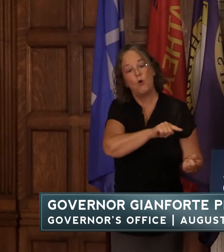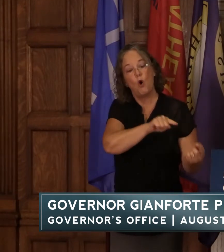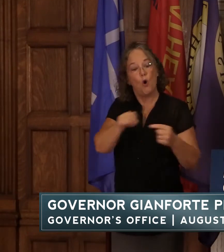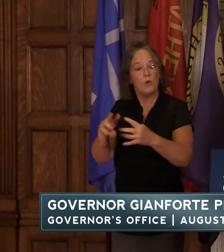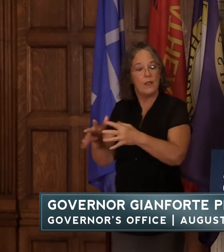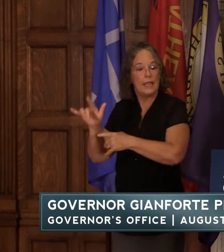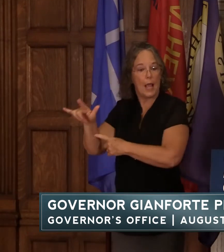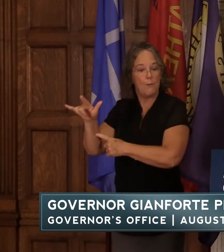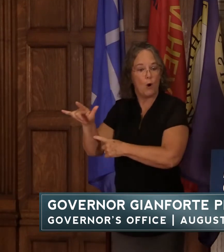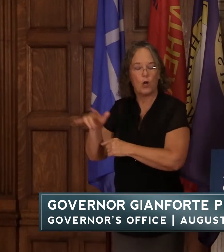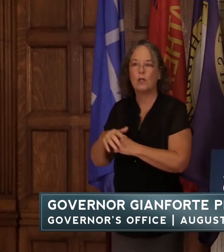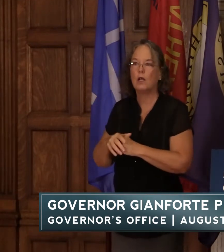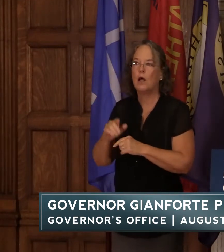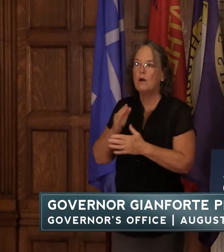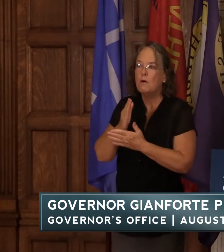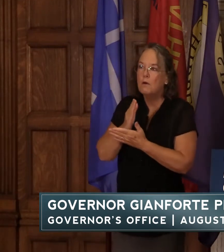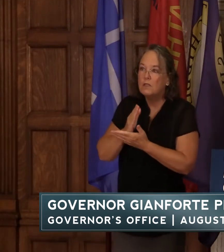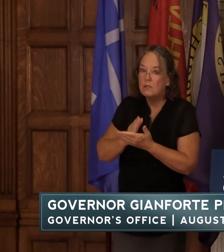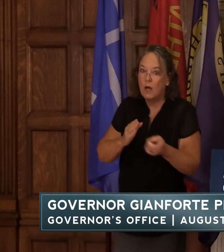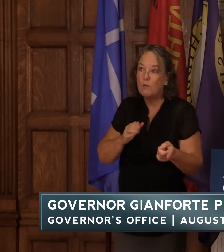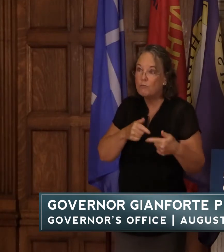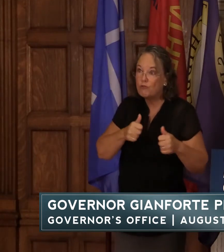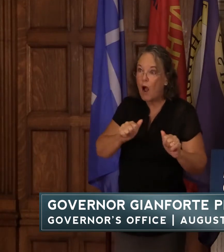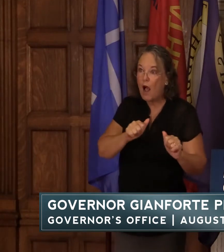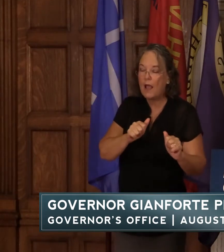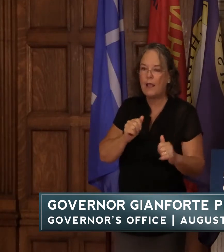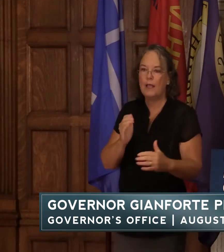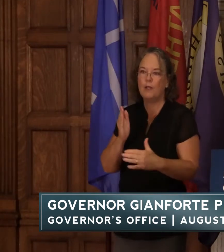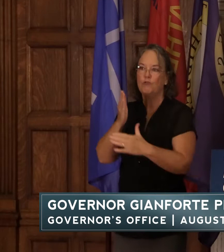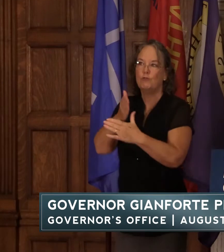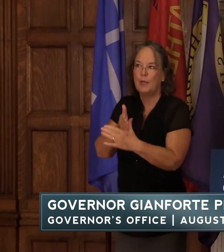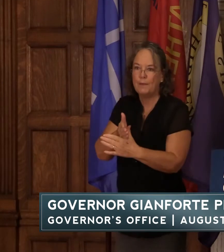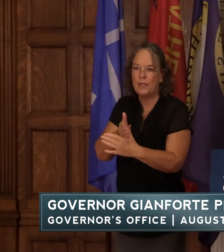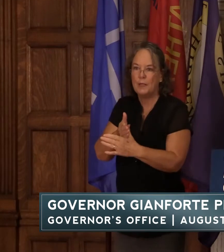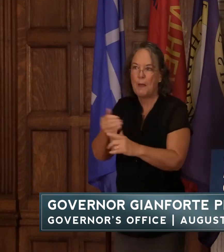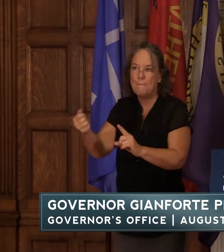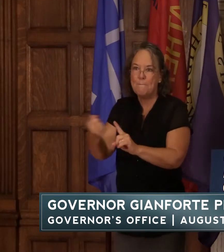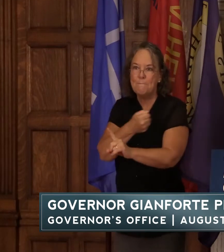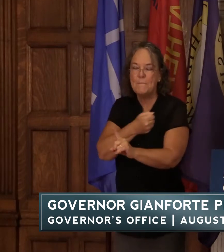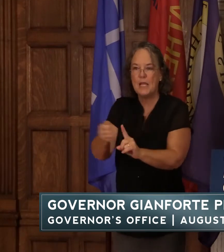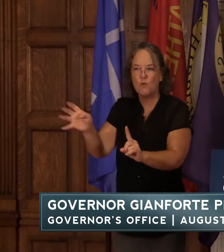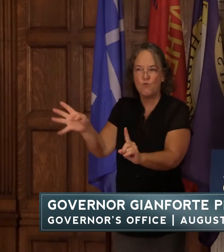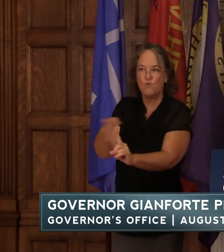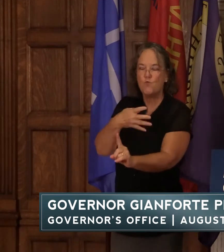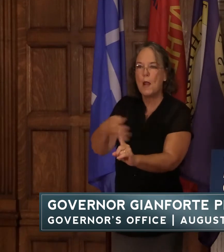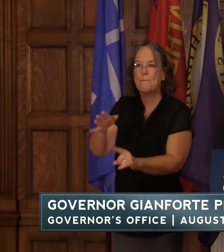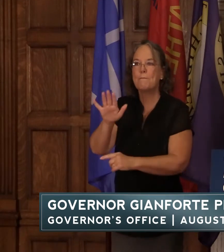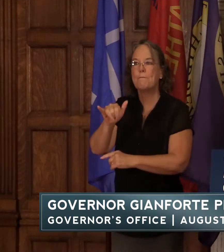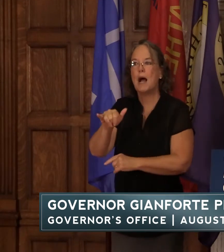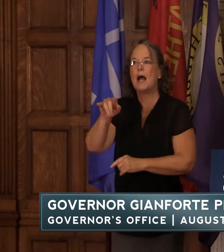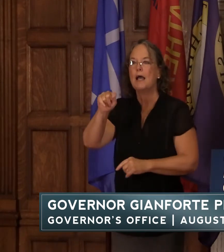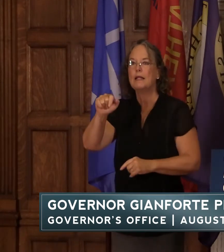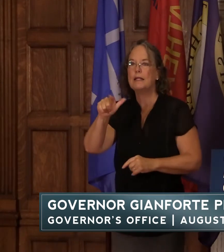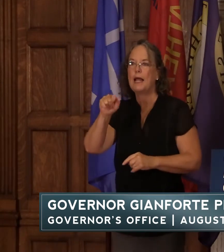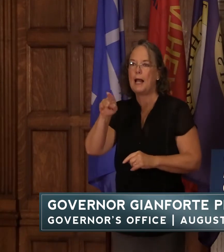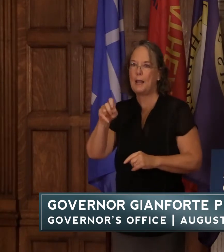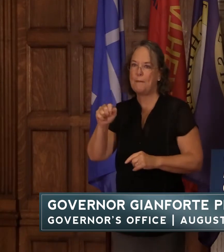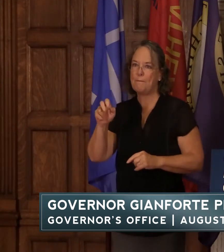but some who do try to make the trip are intercepted beaten and whipped by the taliban